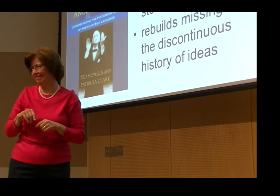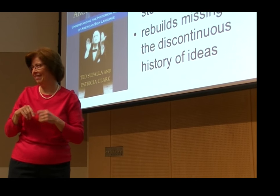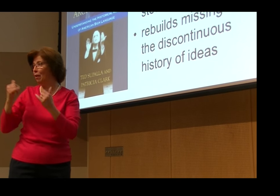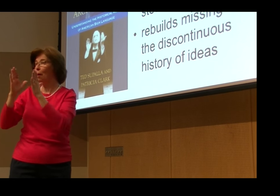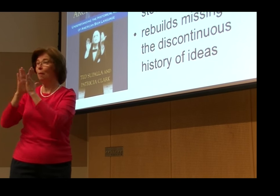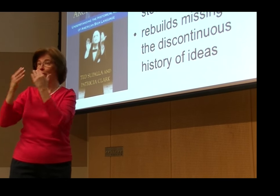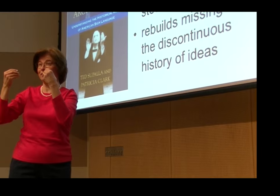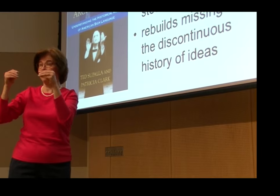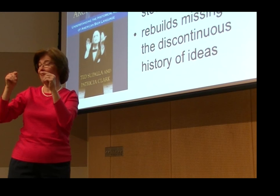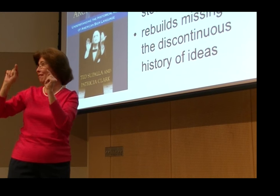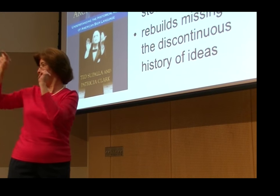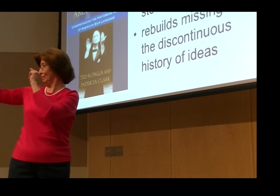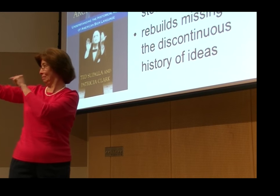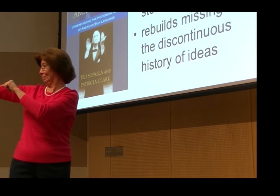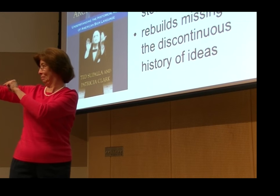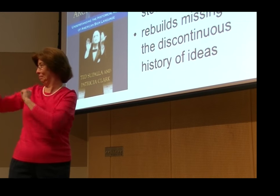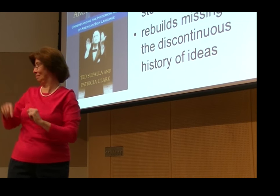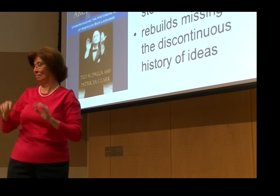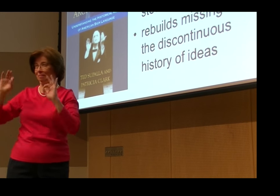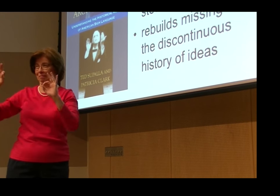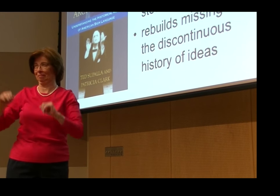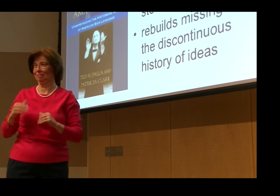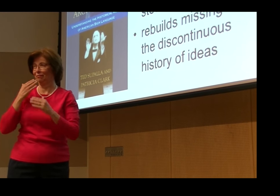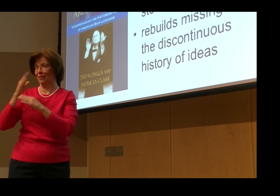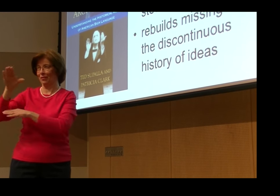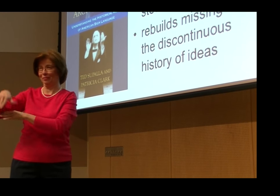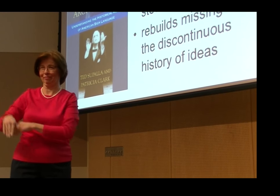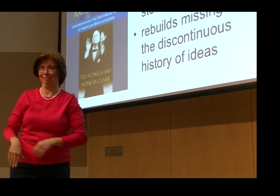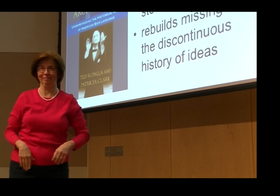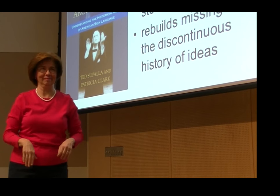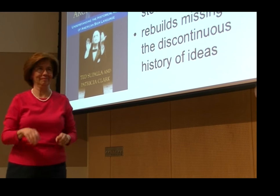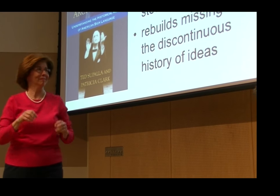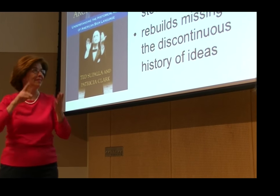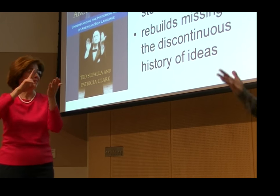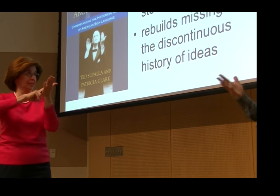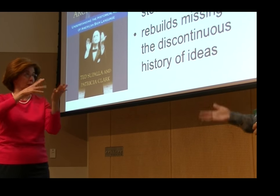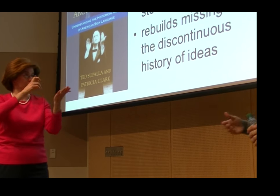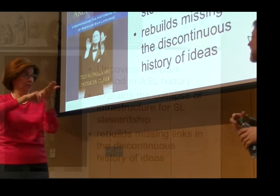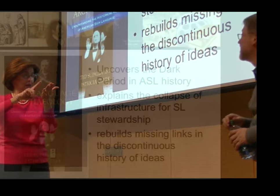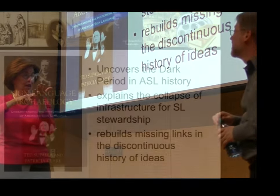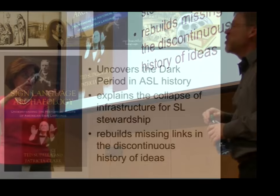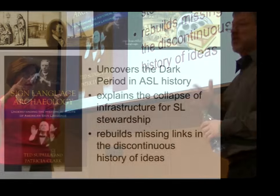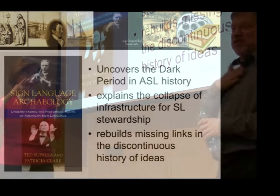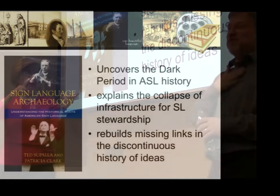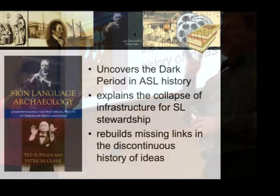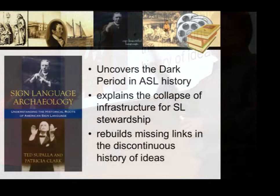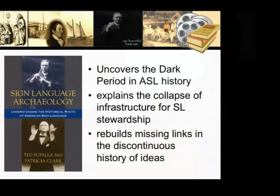so much, Ted. Thank you to our interpreters as well, and thank you Patty as well. The book sales are in the rear of the room.